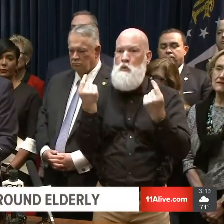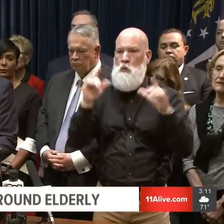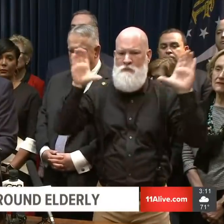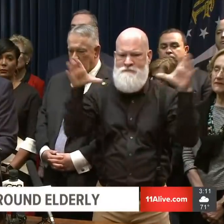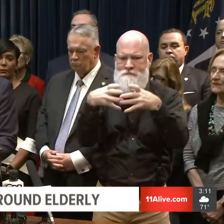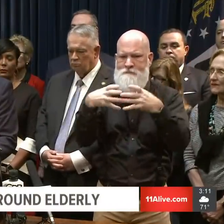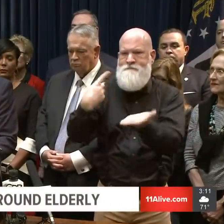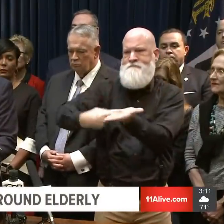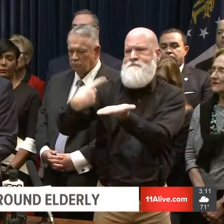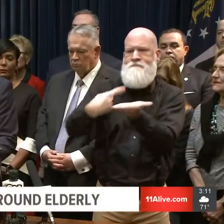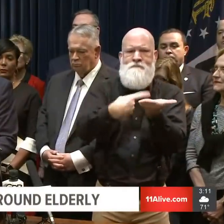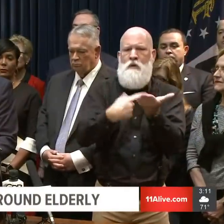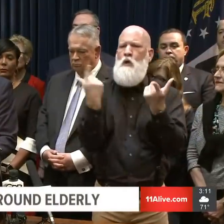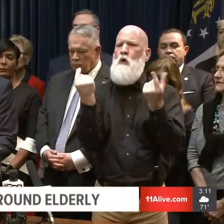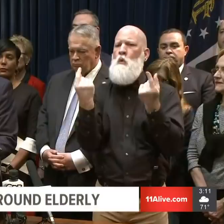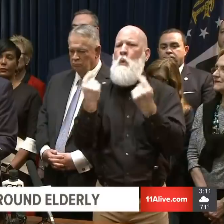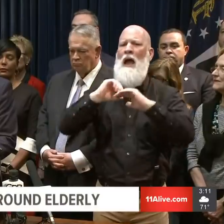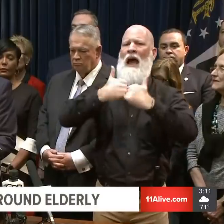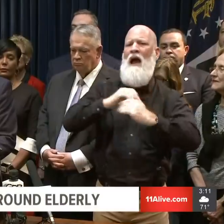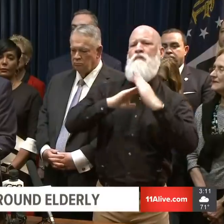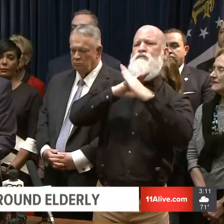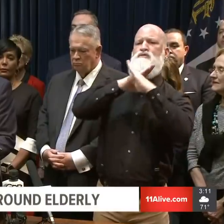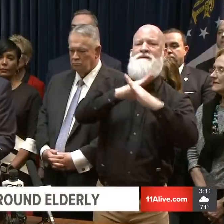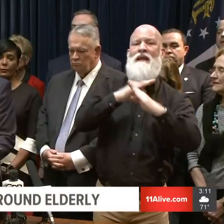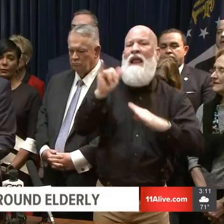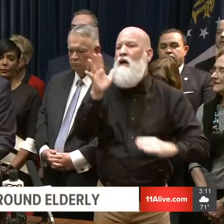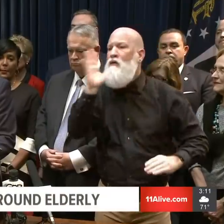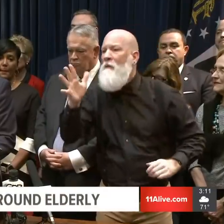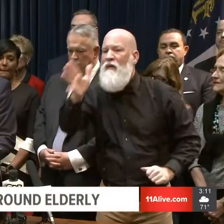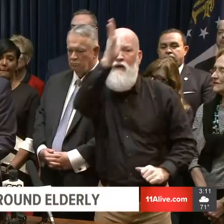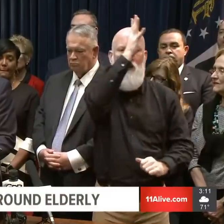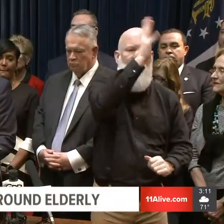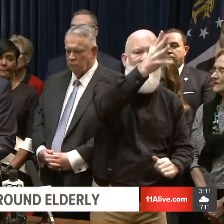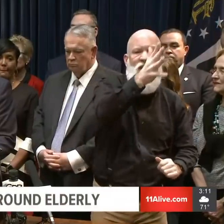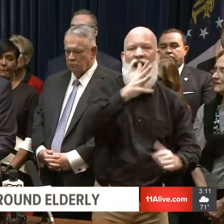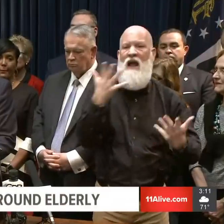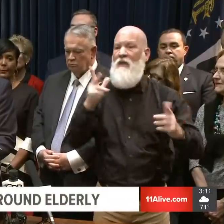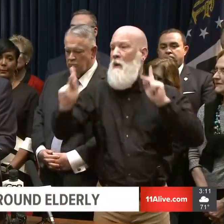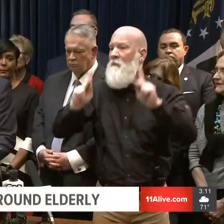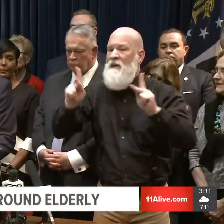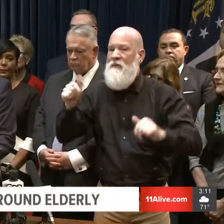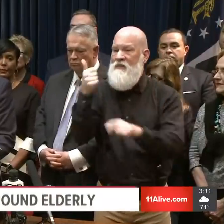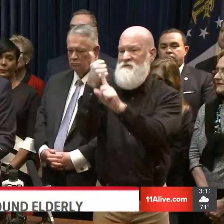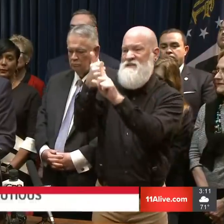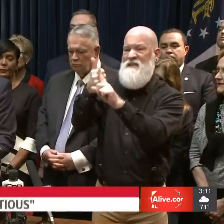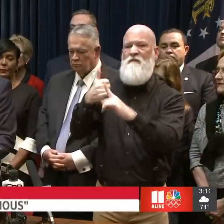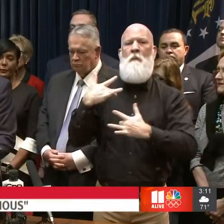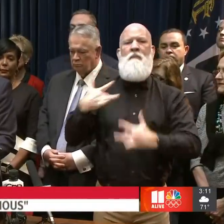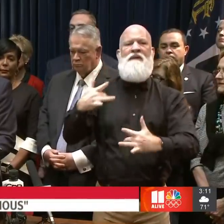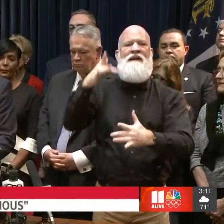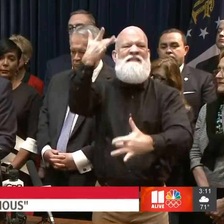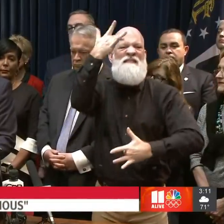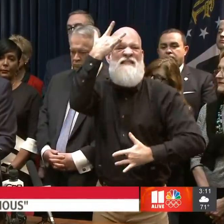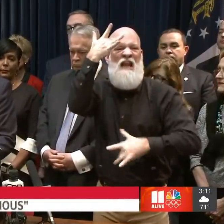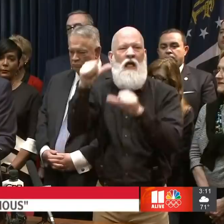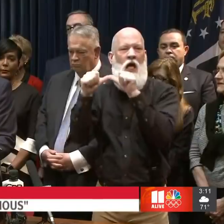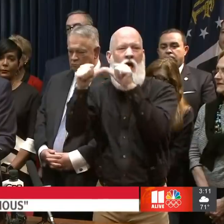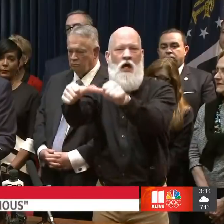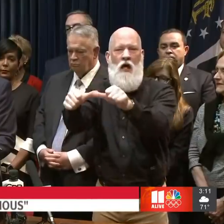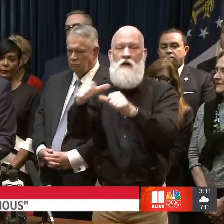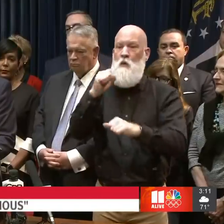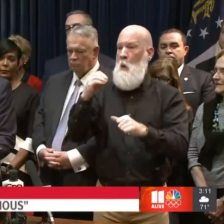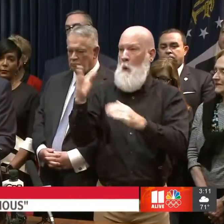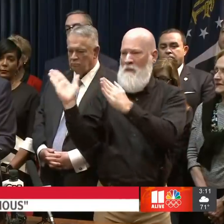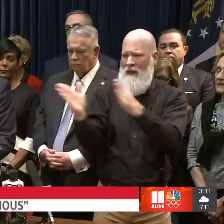their grandparents, how they're going to protect their loved ones with health conditions and how they'll come up with a game plan for